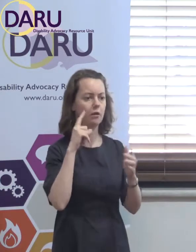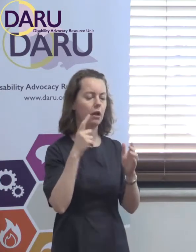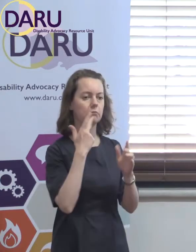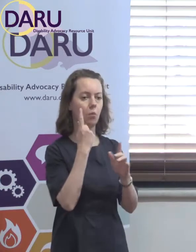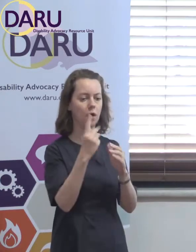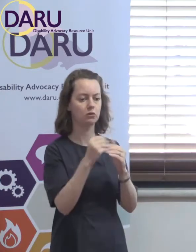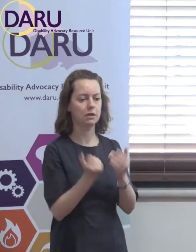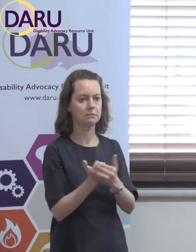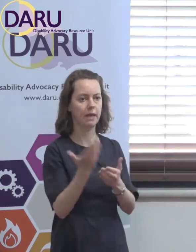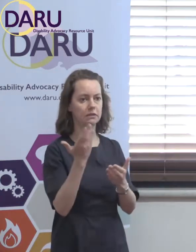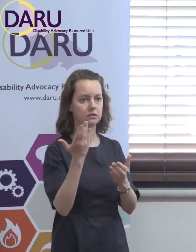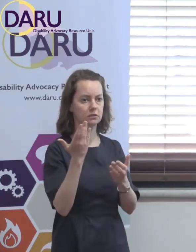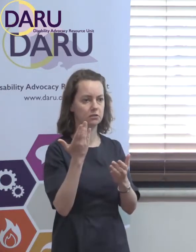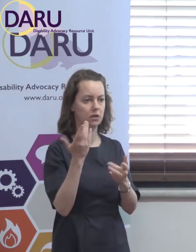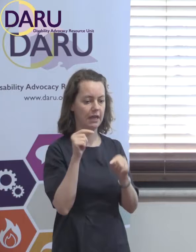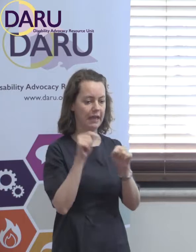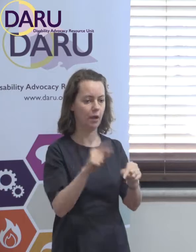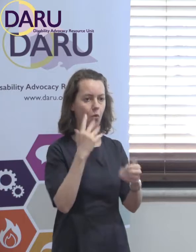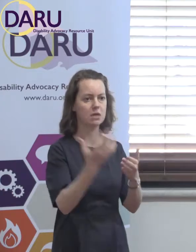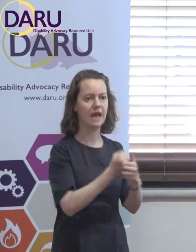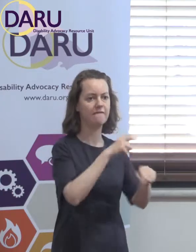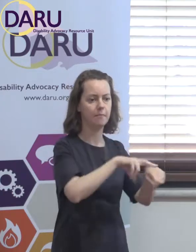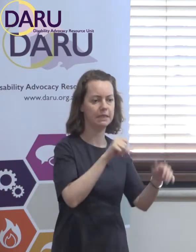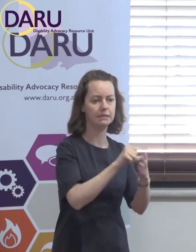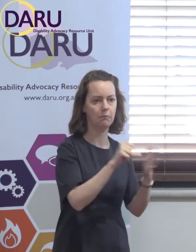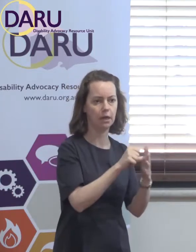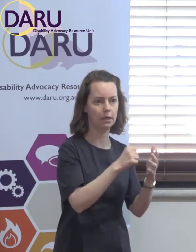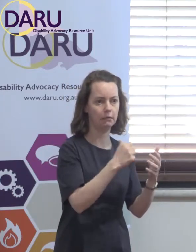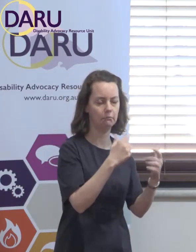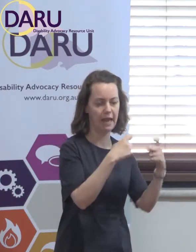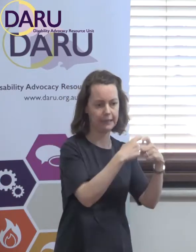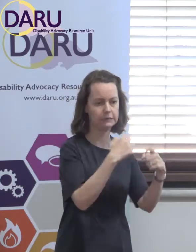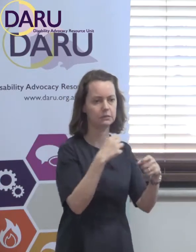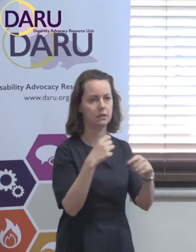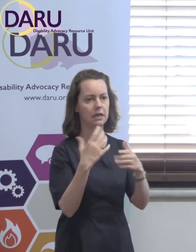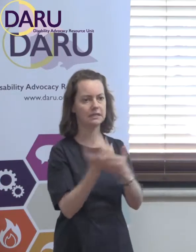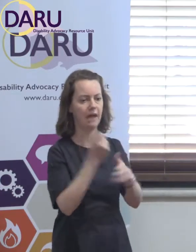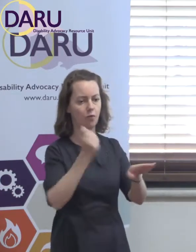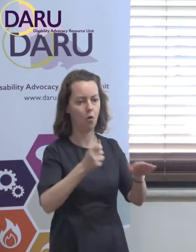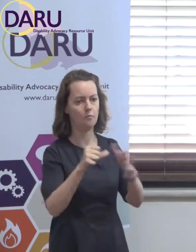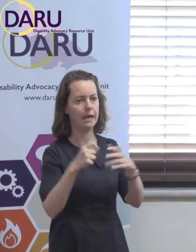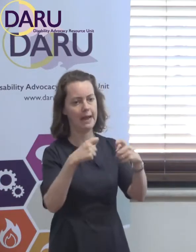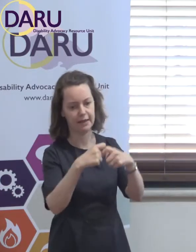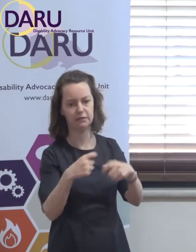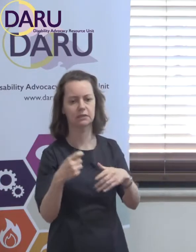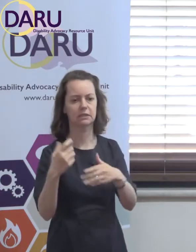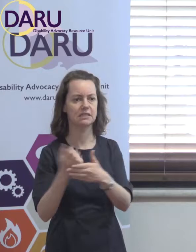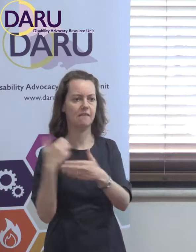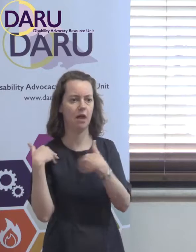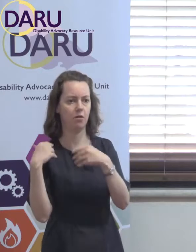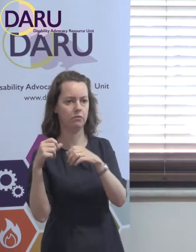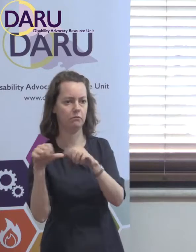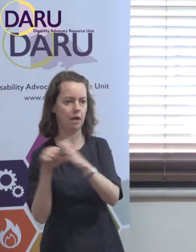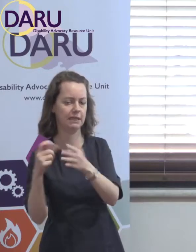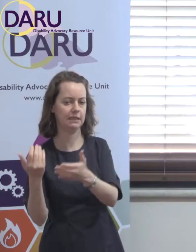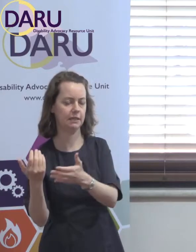the police or saves the courts or saves money for all the systems. Now, most